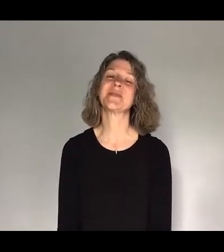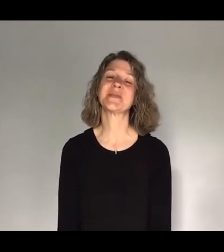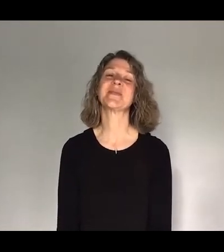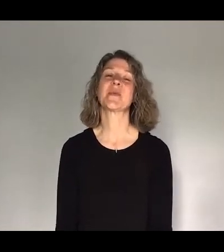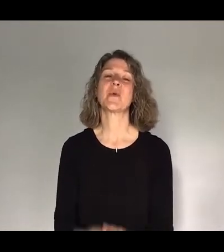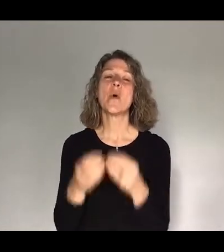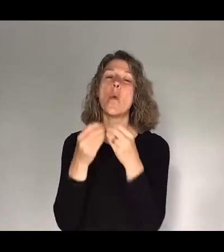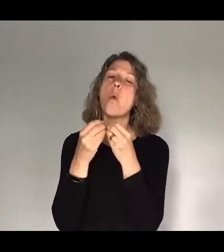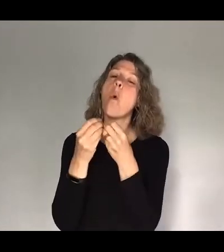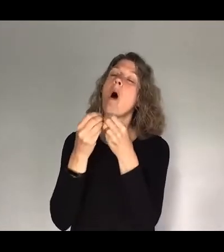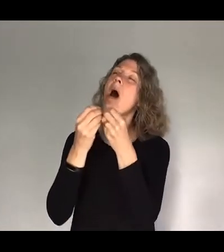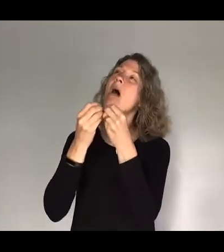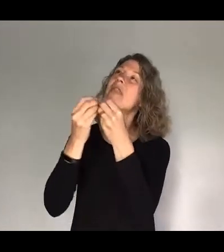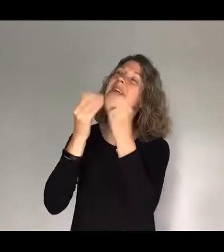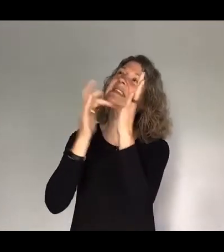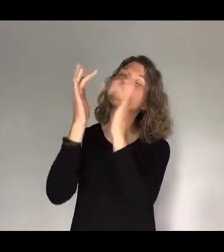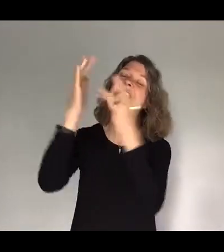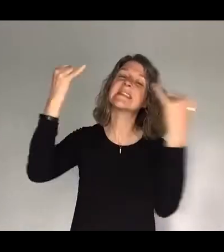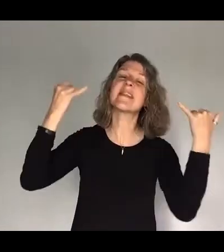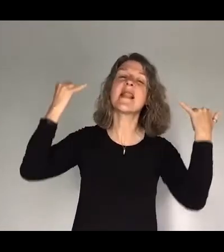Worthy is the Lamb who was saved.